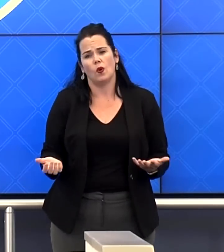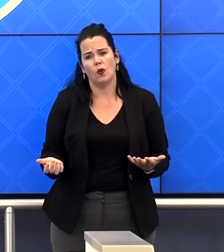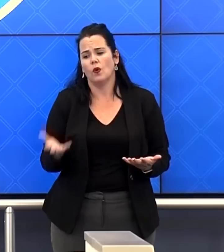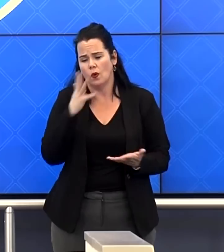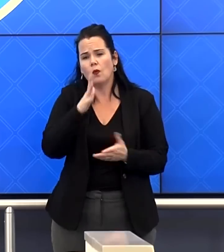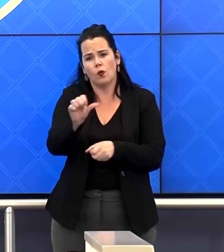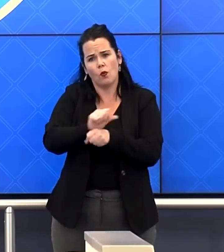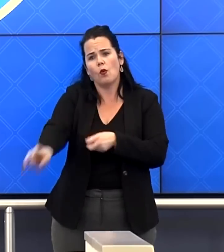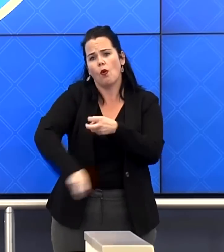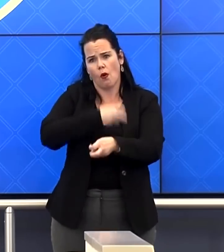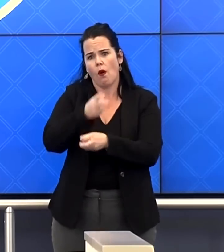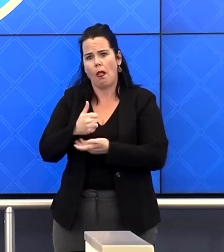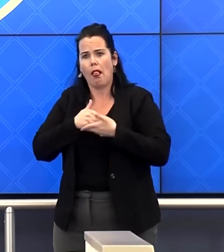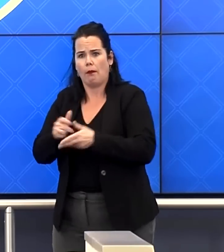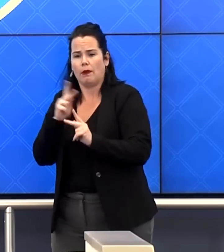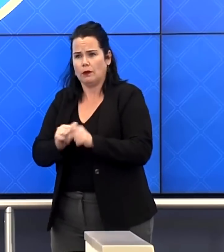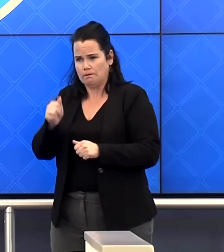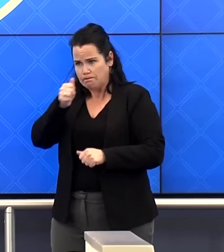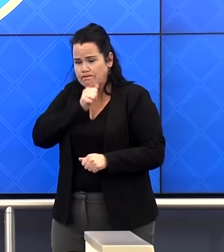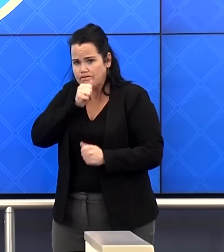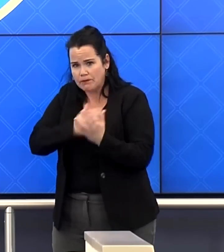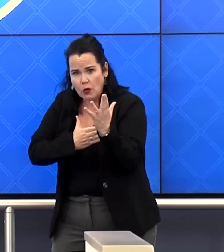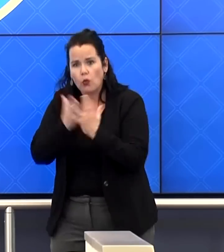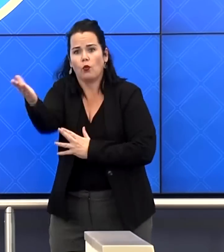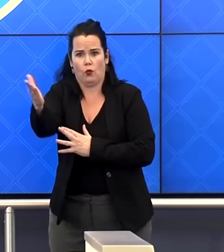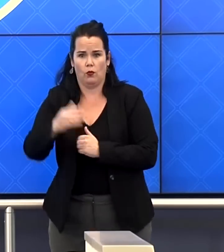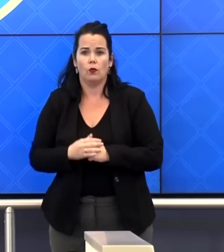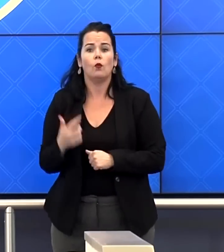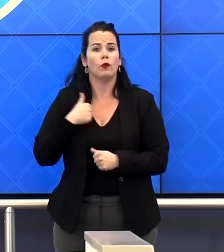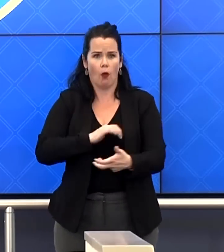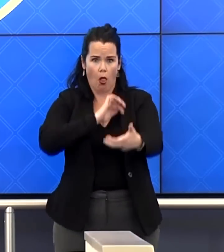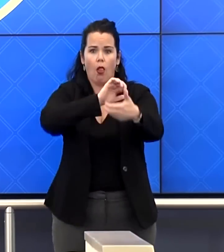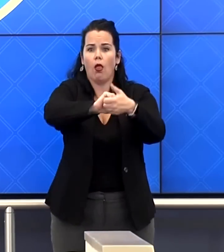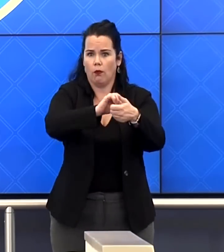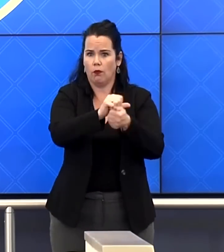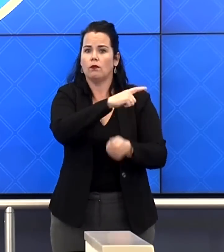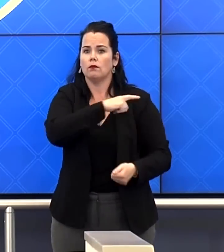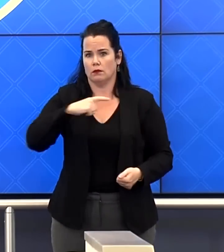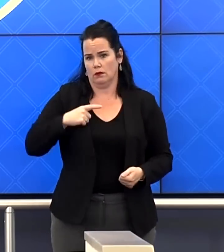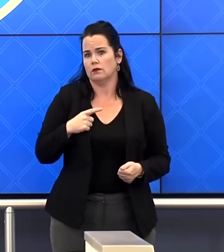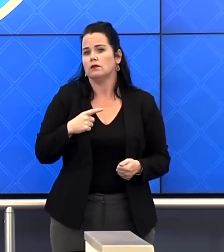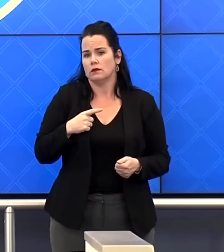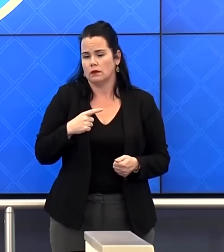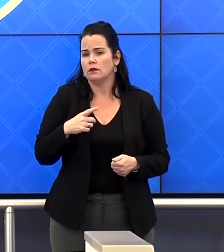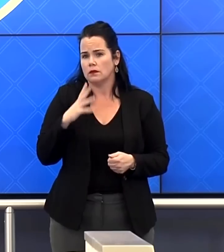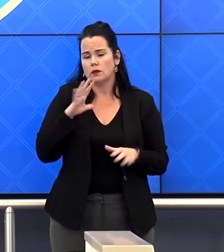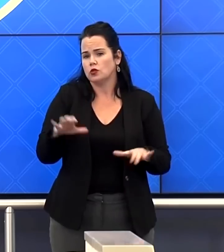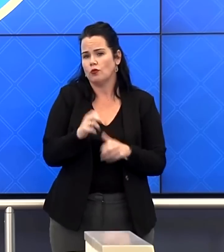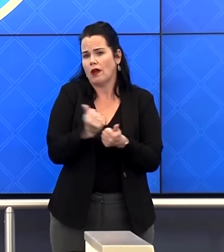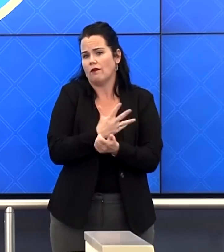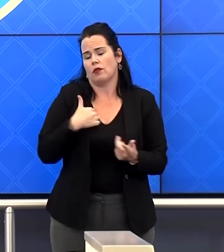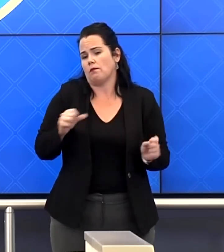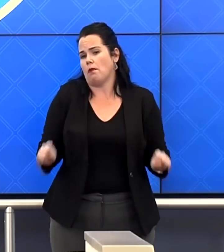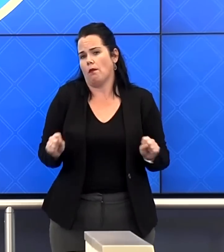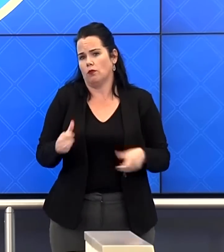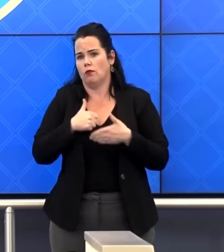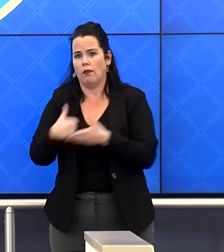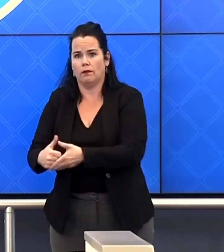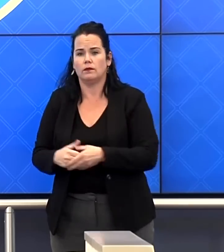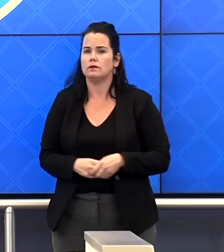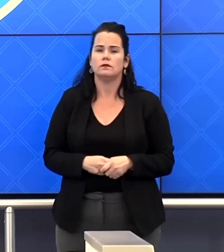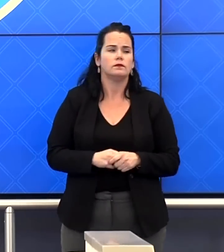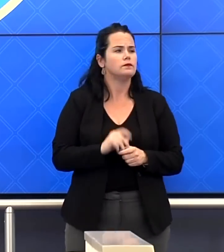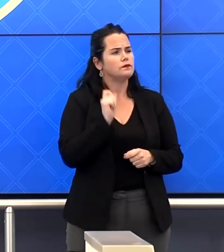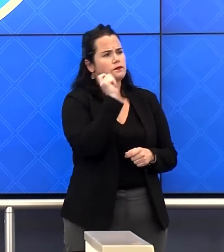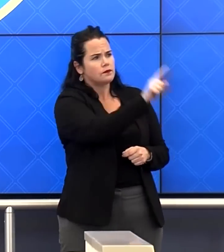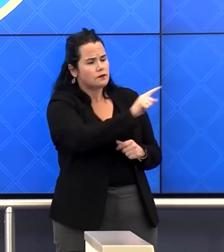get through this. And we'll work with the legislature to do everything we can to help. Have you had